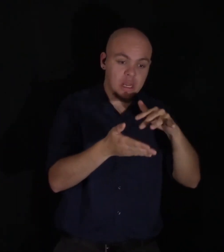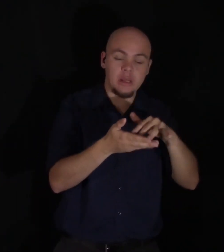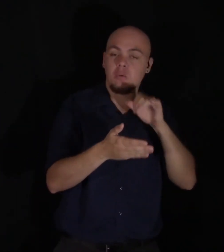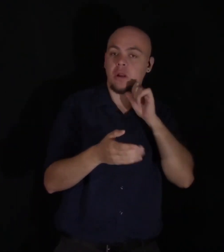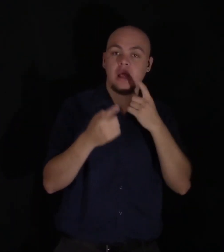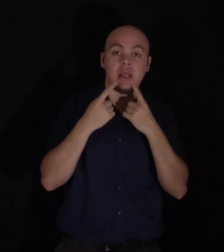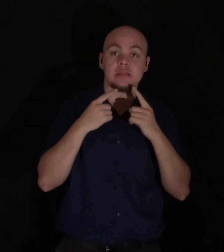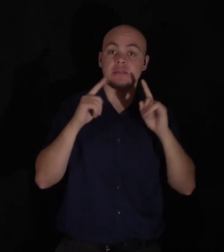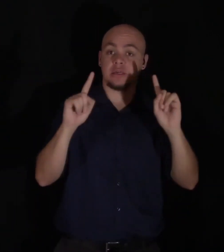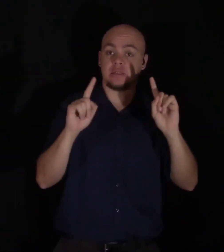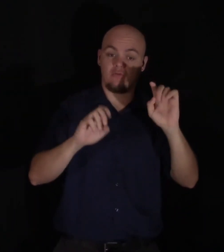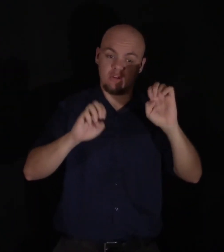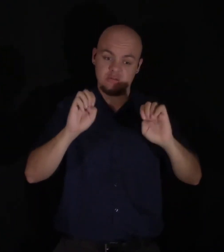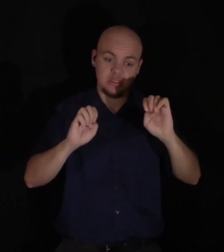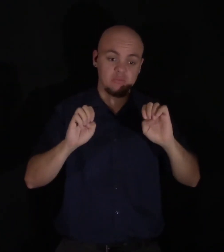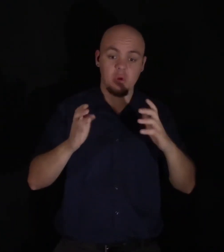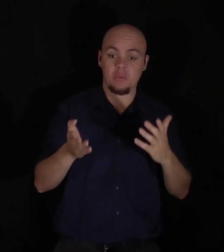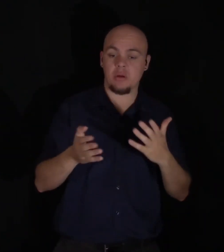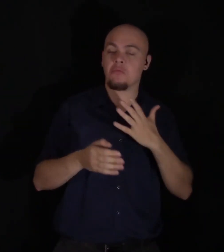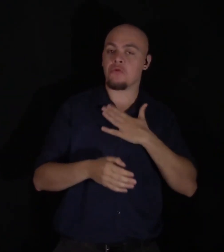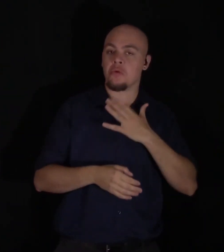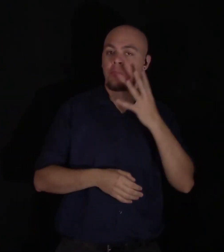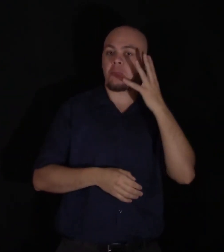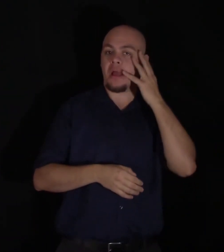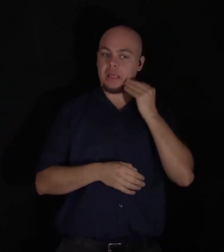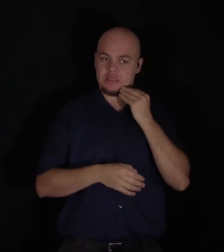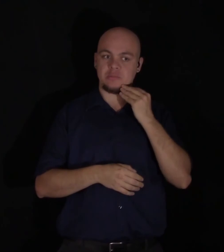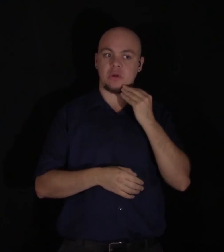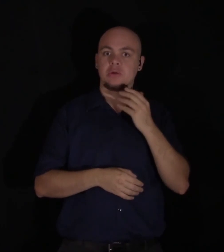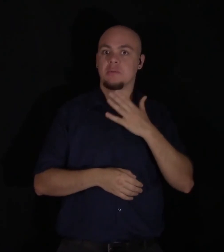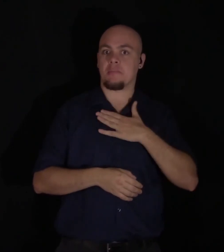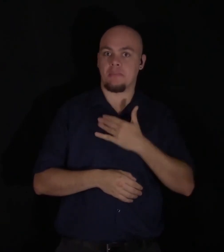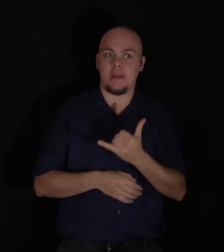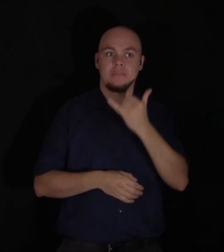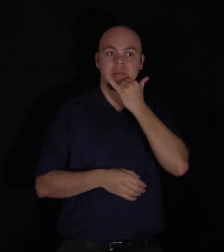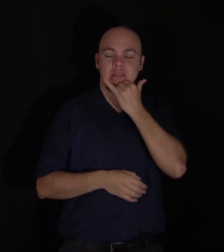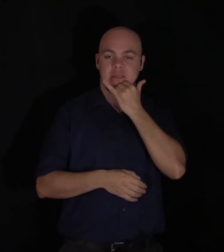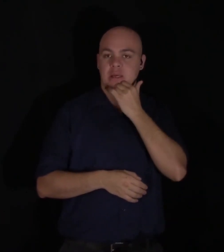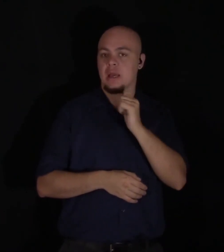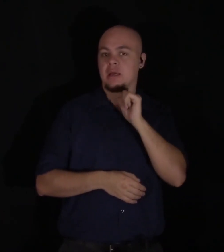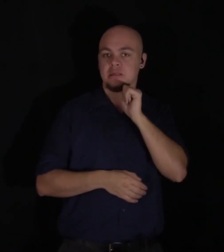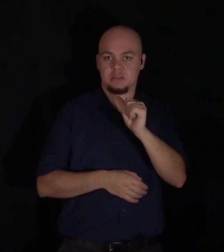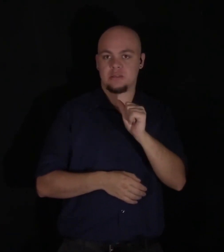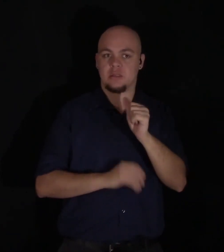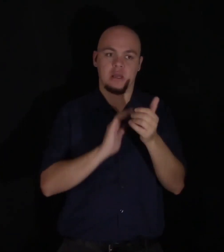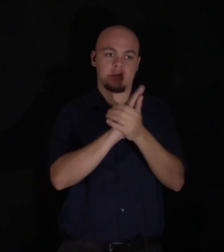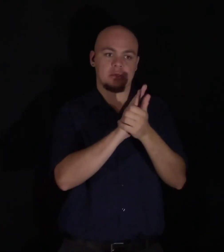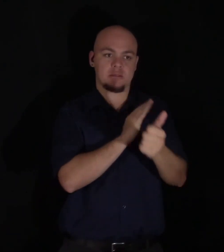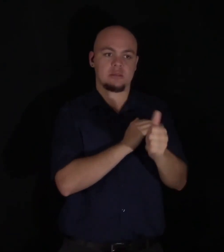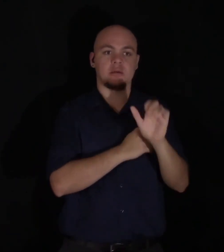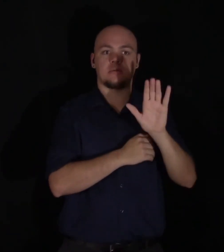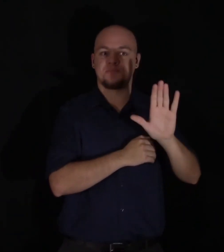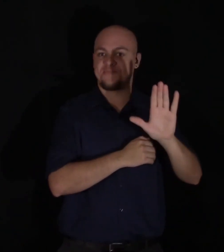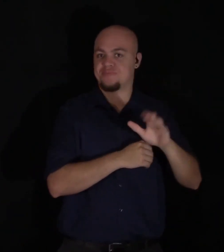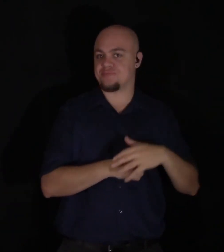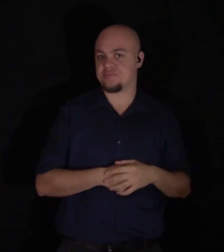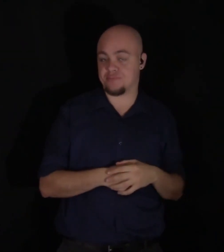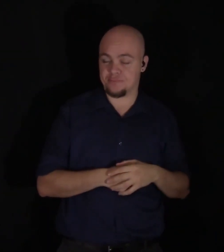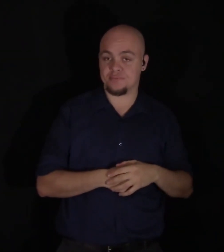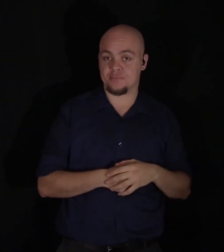failure rather to my own experience and mistake than to a want of skill or fidelity in my instructors. And thus for